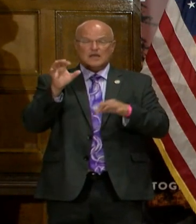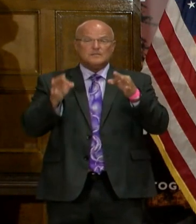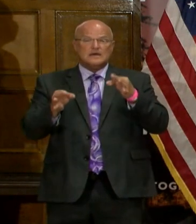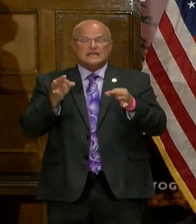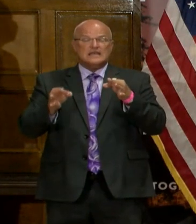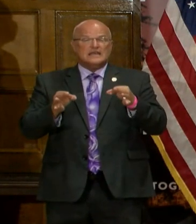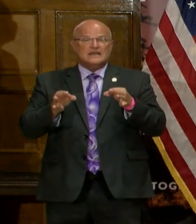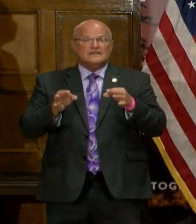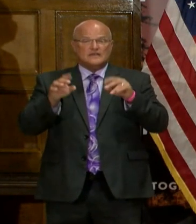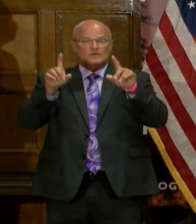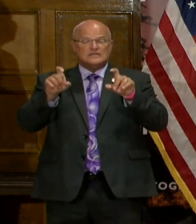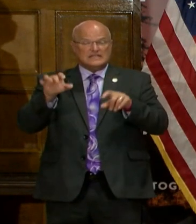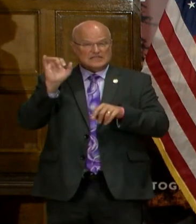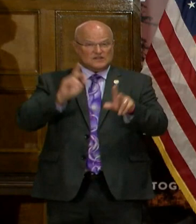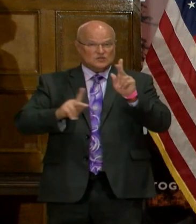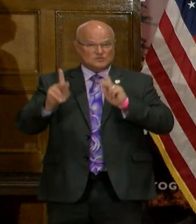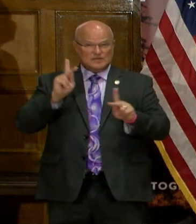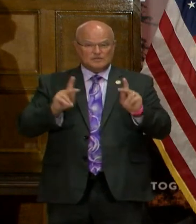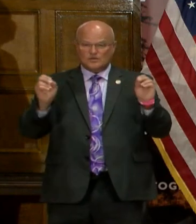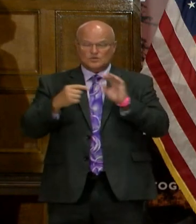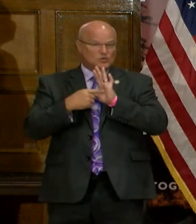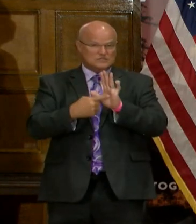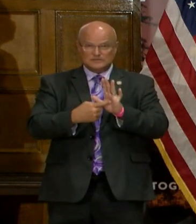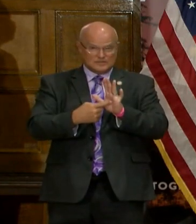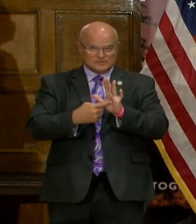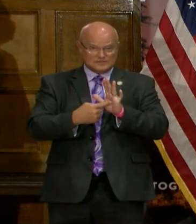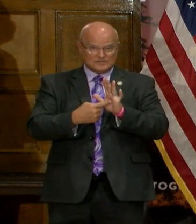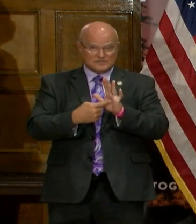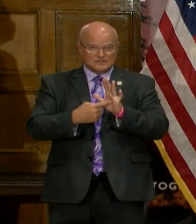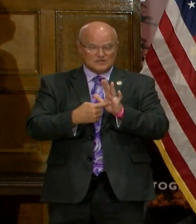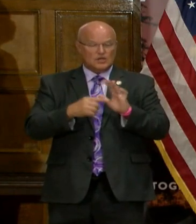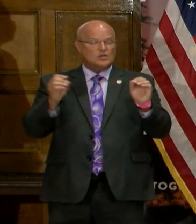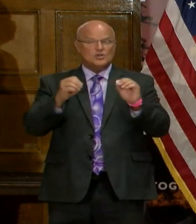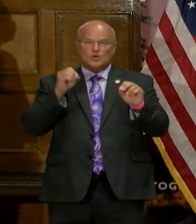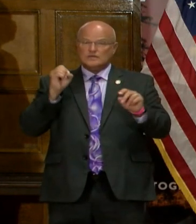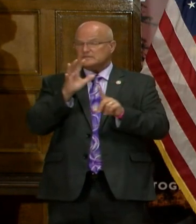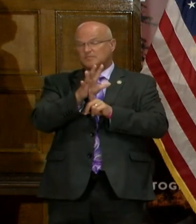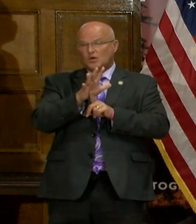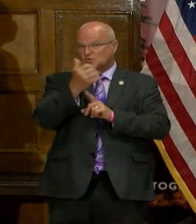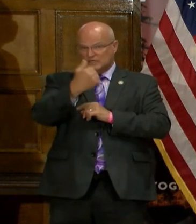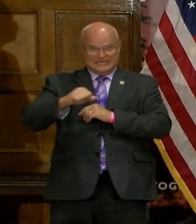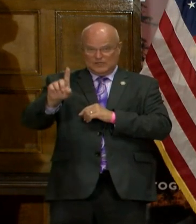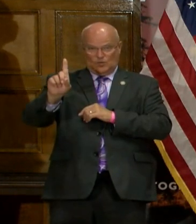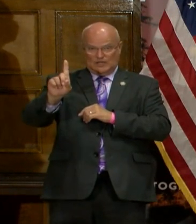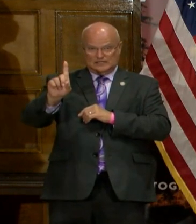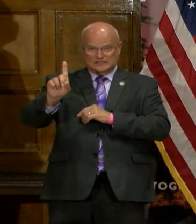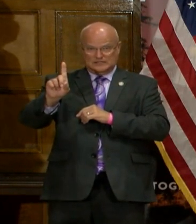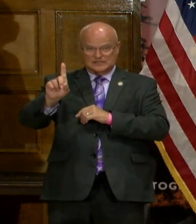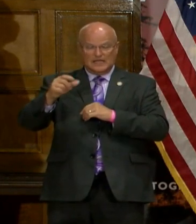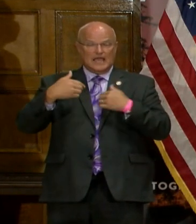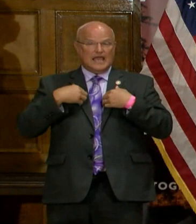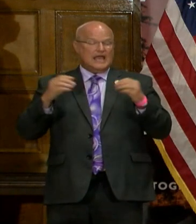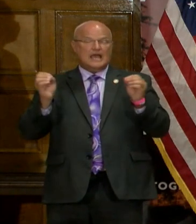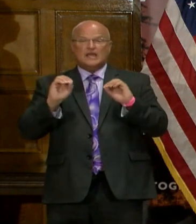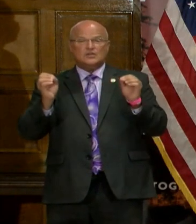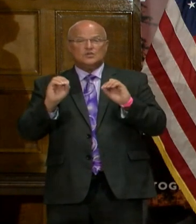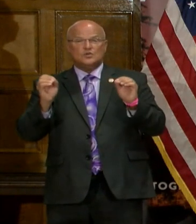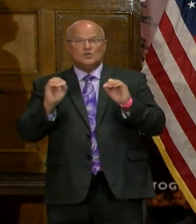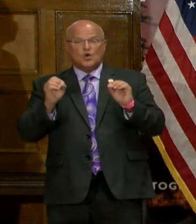testing those individuals, they had no symptoms, no exposure to anyone, had no